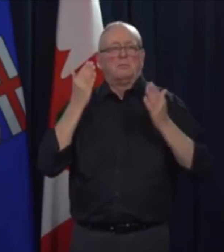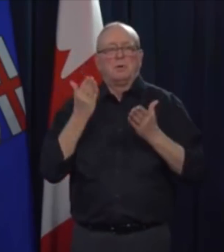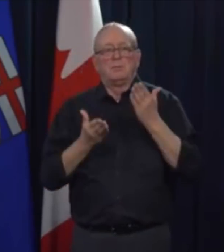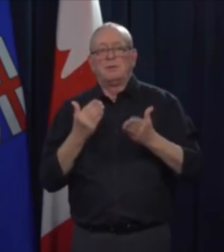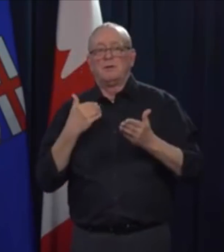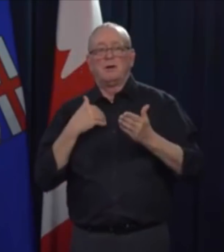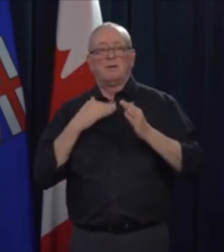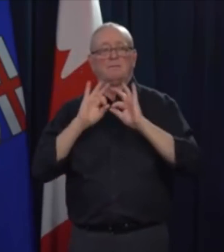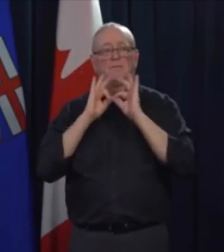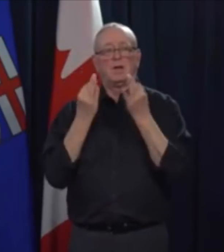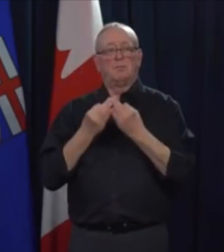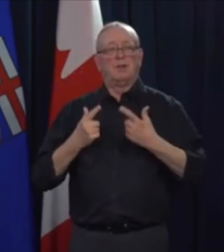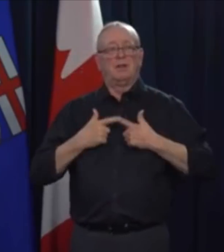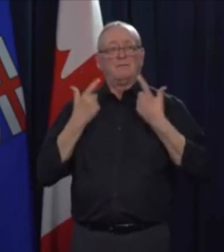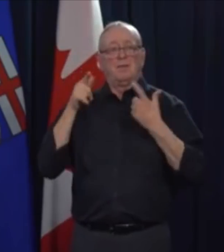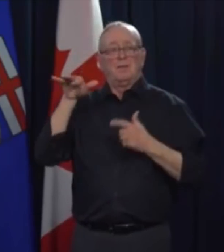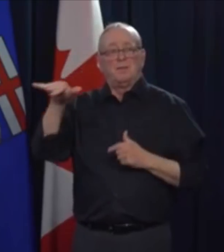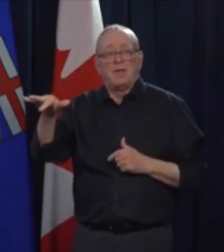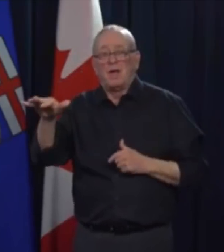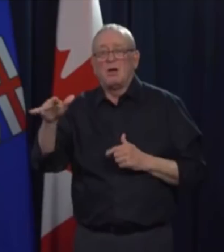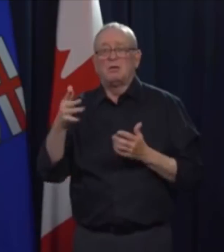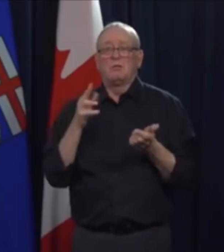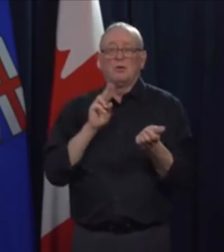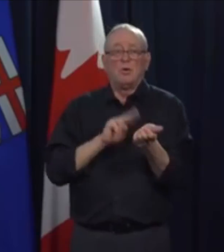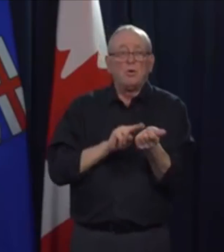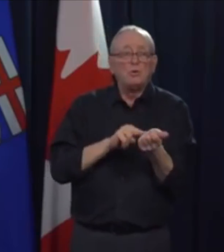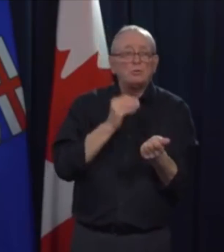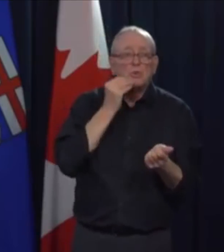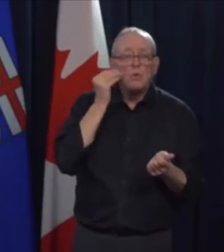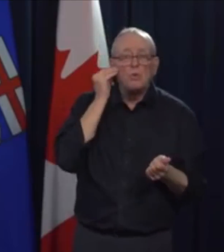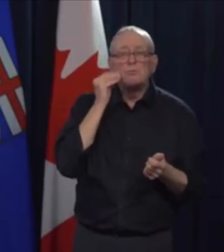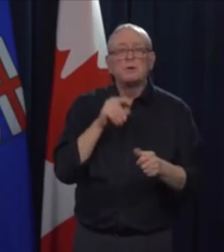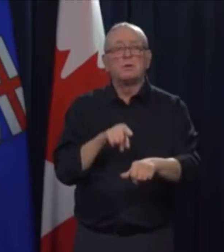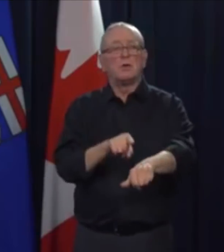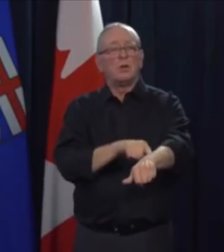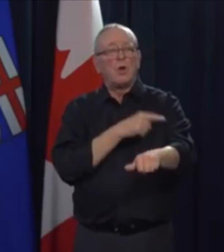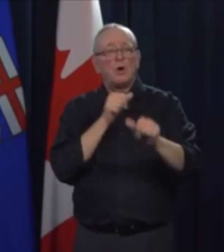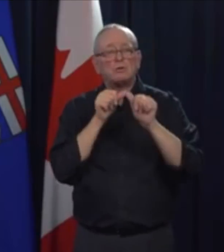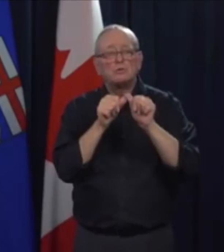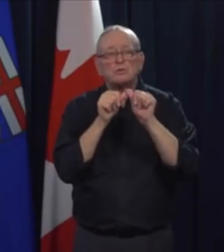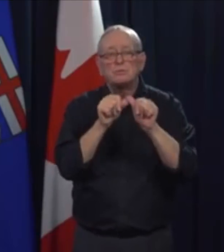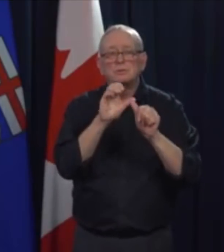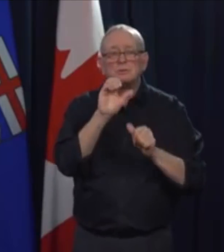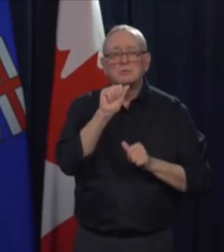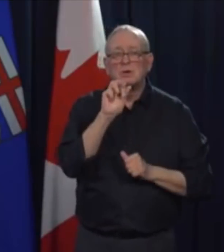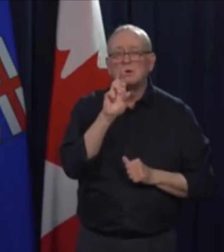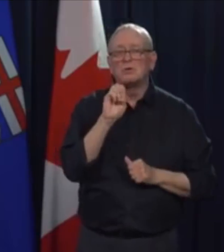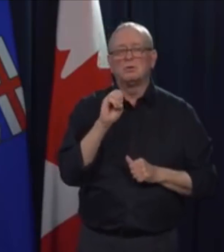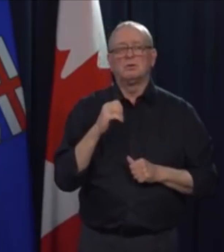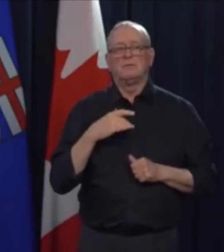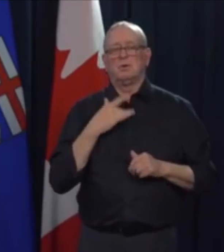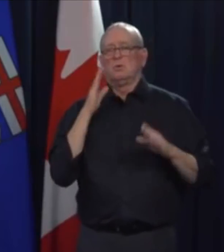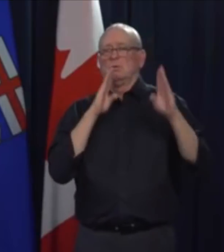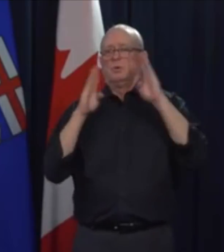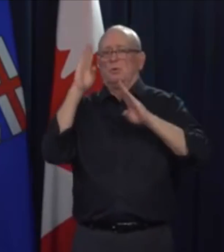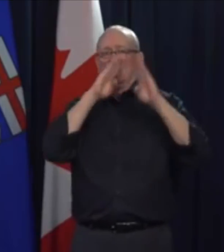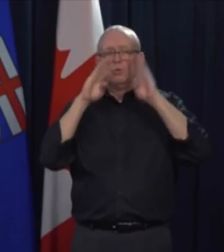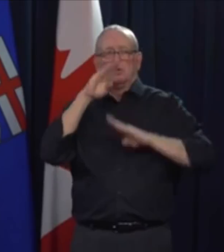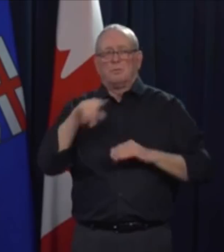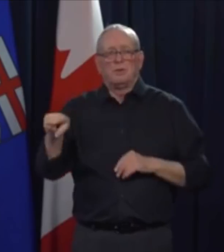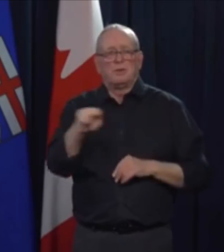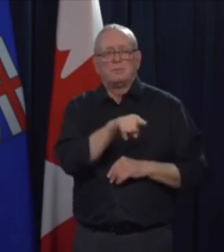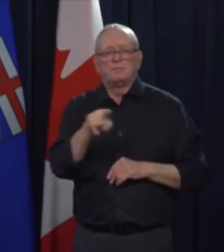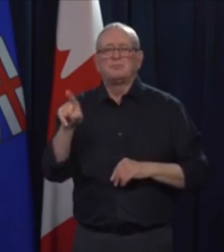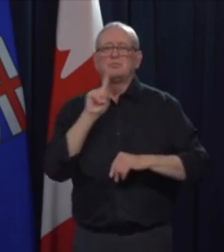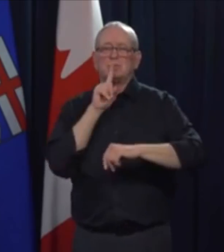most people who become ill with COVID will experience only mild symptoms, it can make others very sick. This is